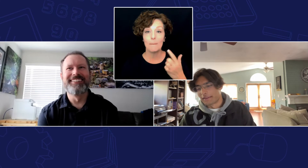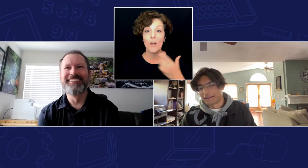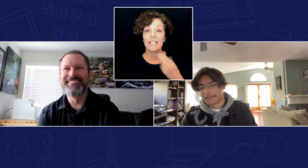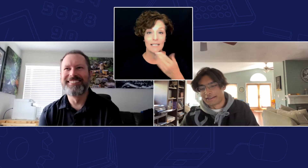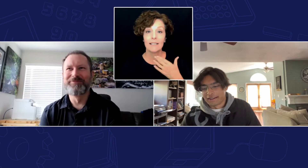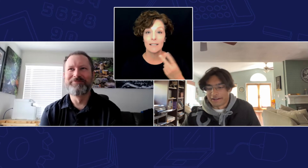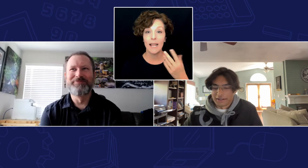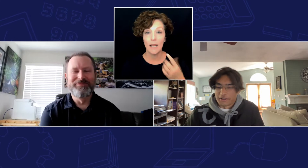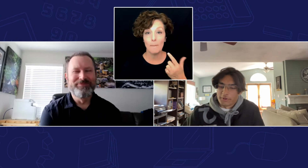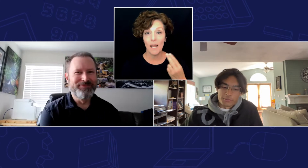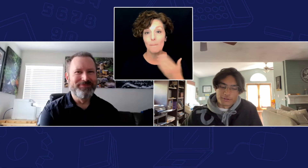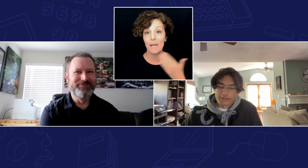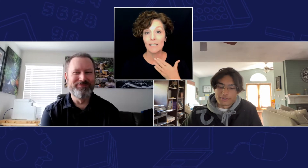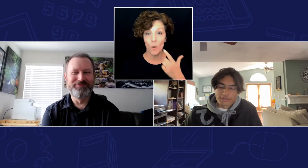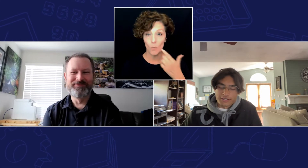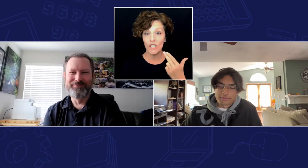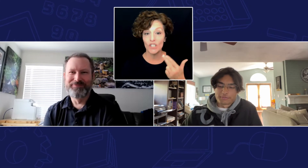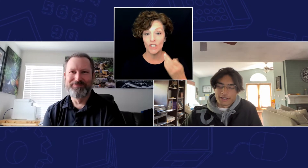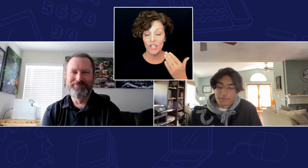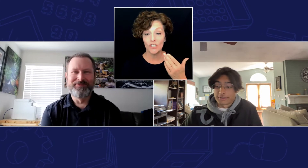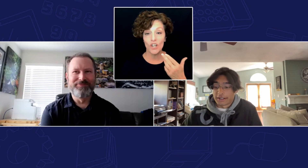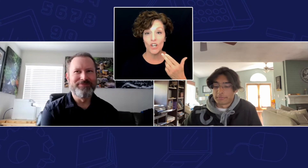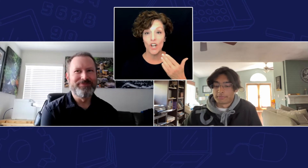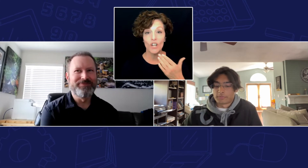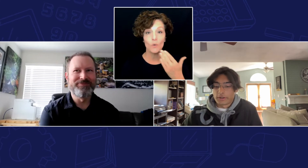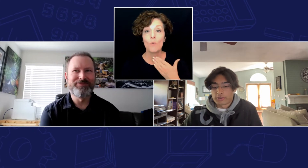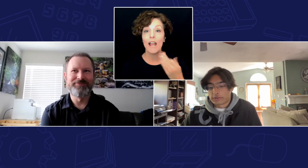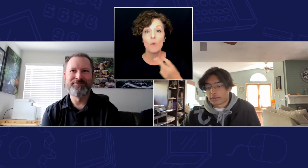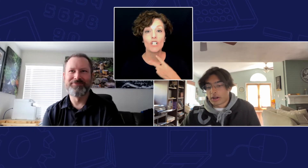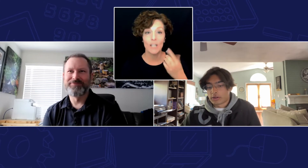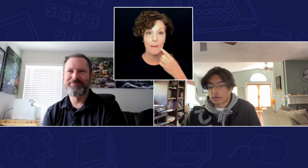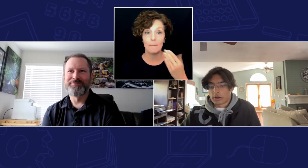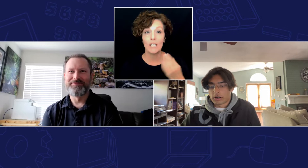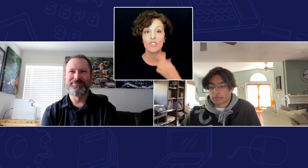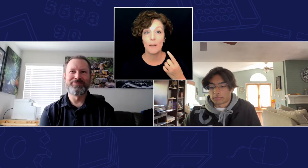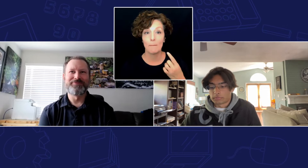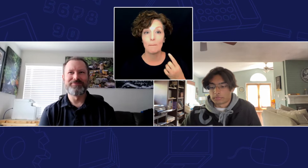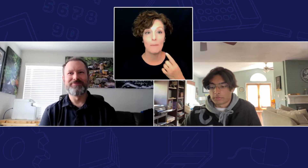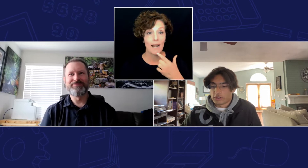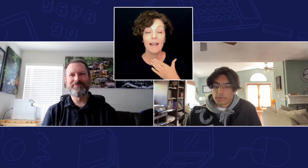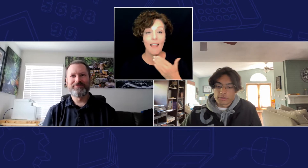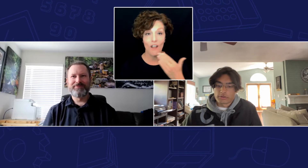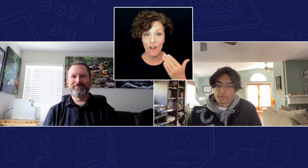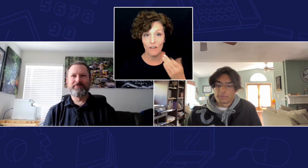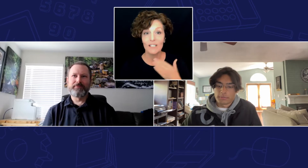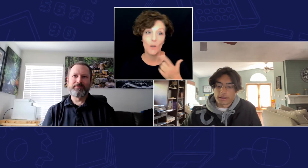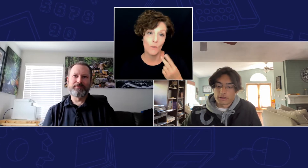yeah and then volleyball is taking up a lot of my time we actually just got into our um championship playoffs